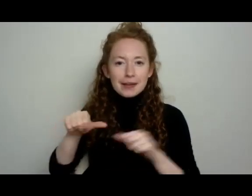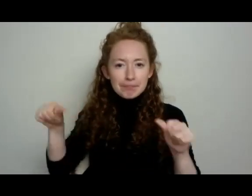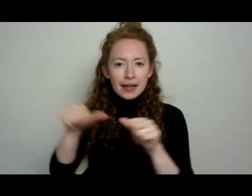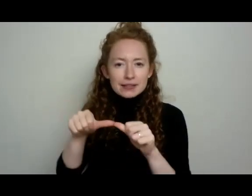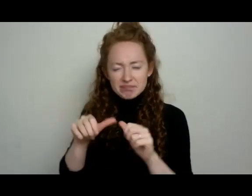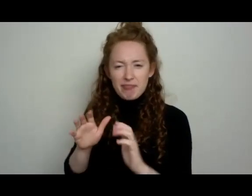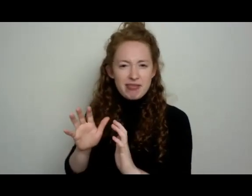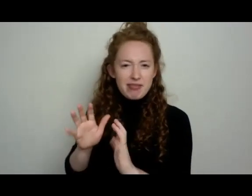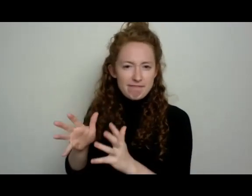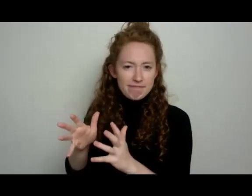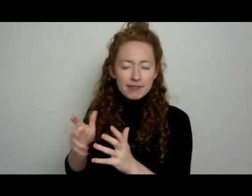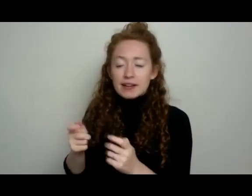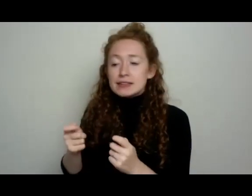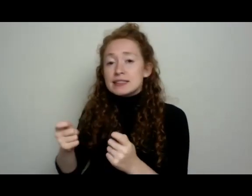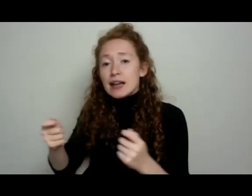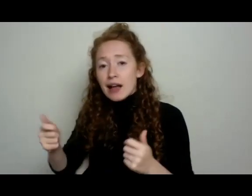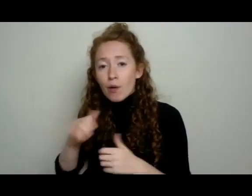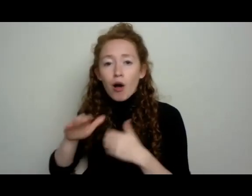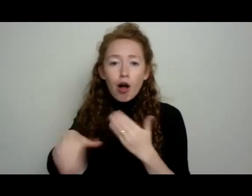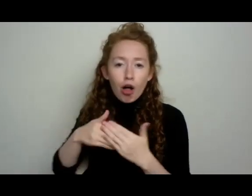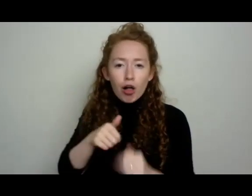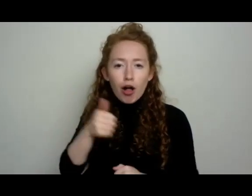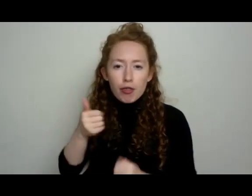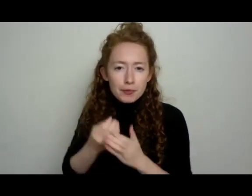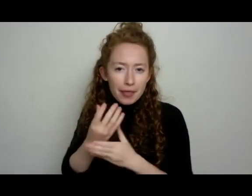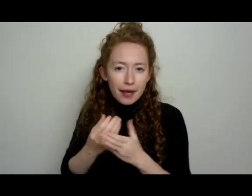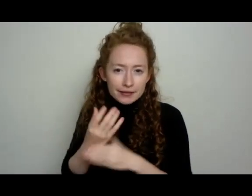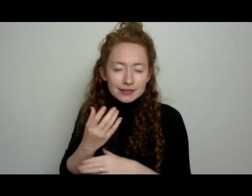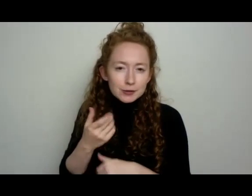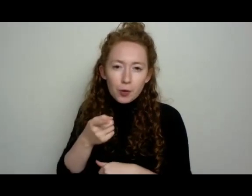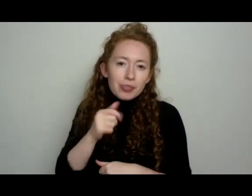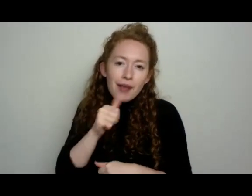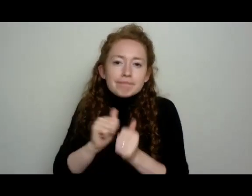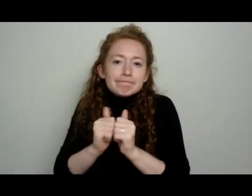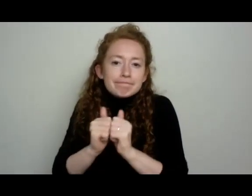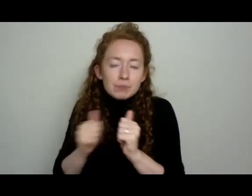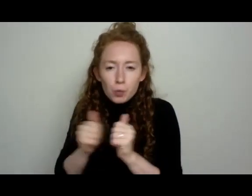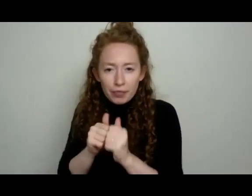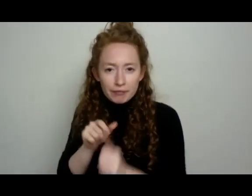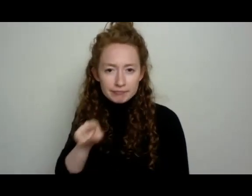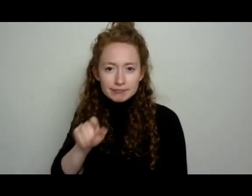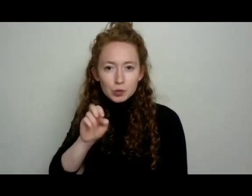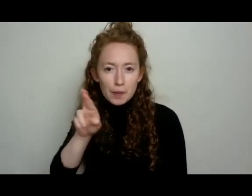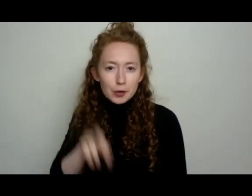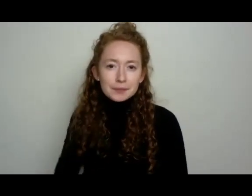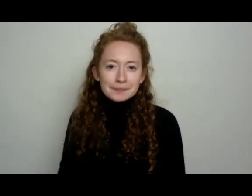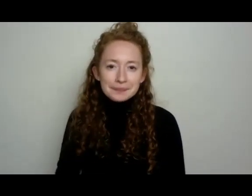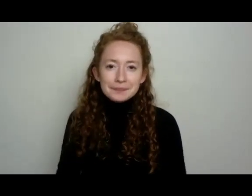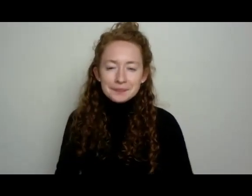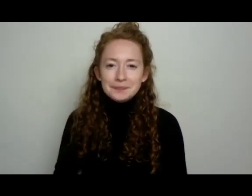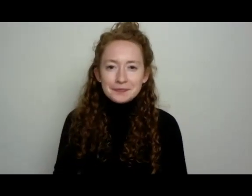take out all of those plants so that there won't be regrowing so that they won't be encouraging, you know,